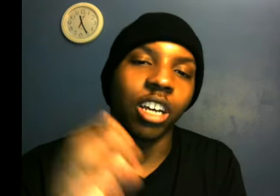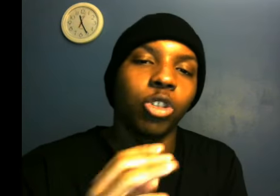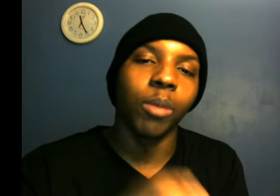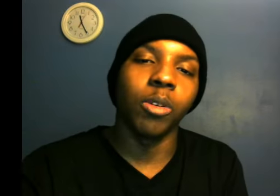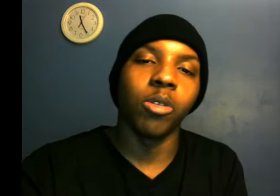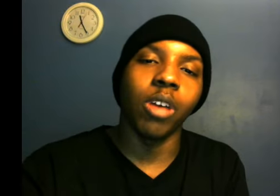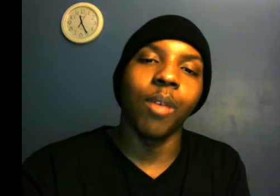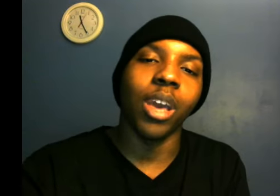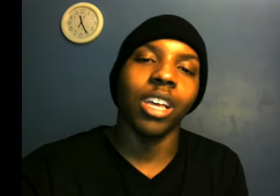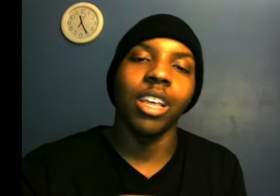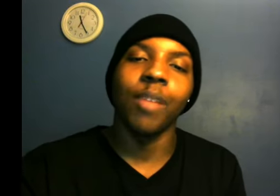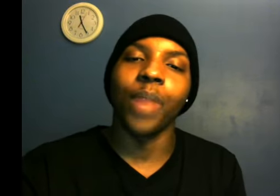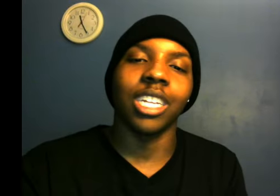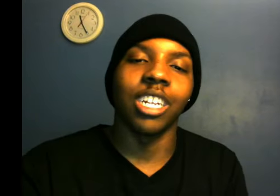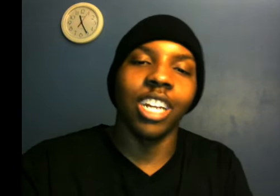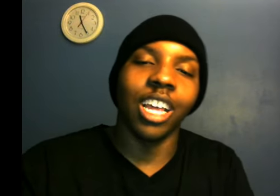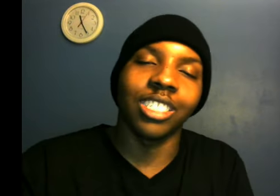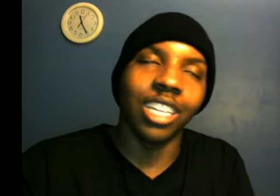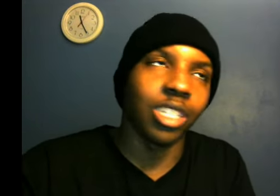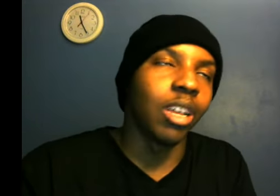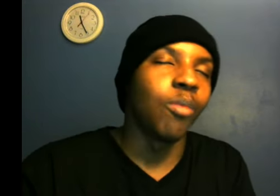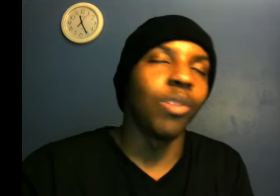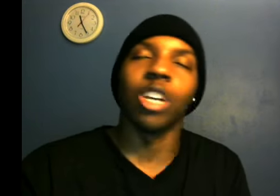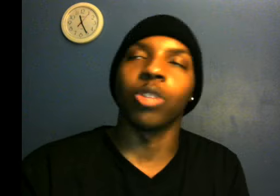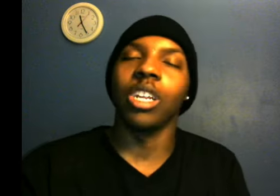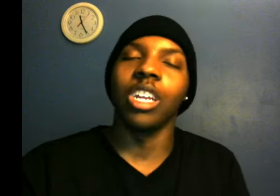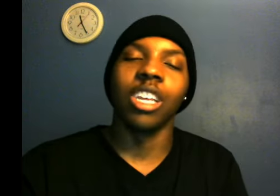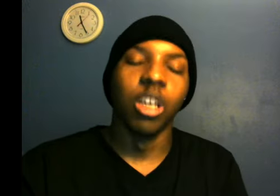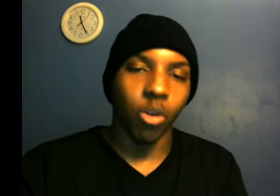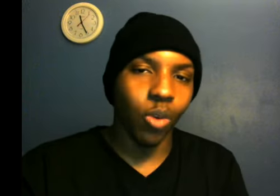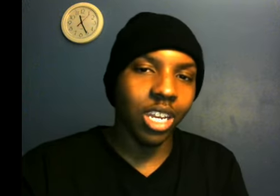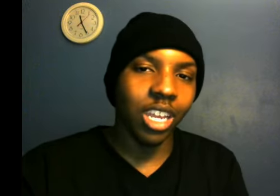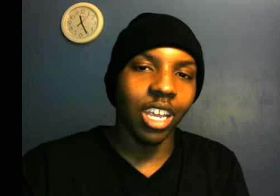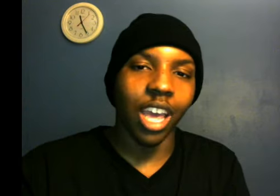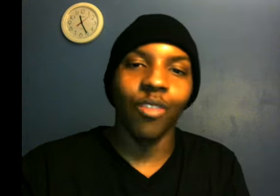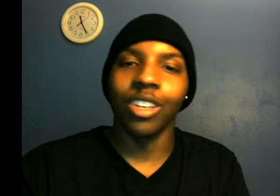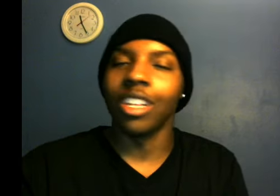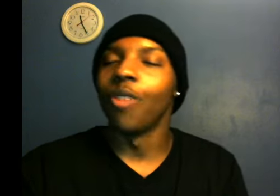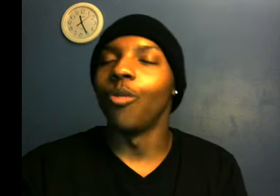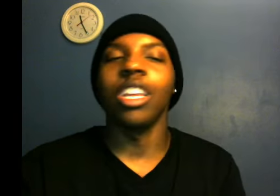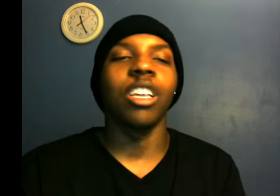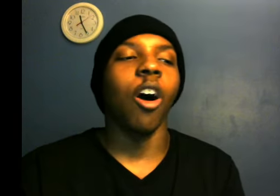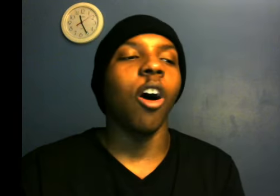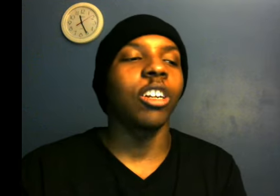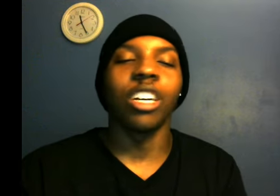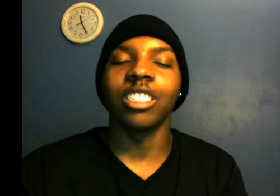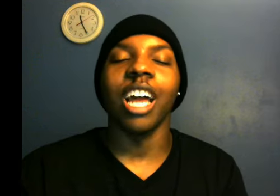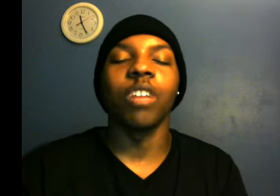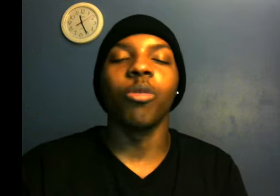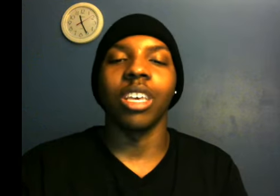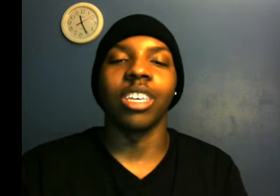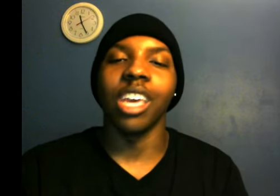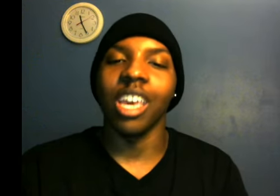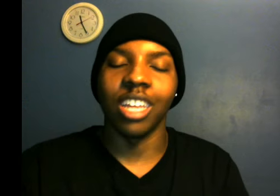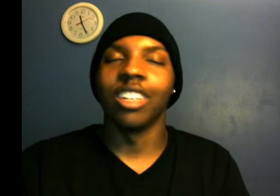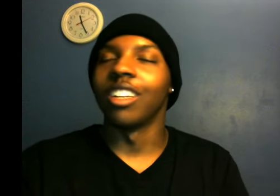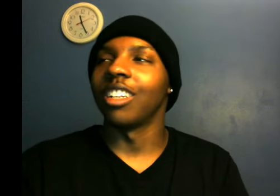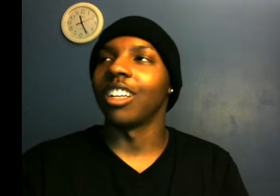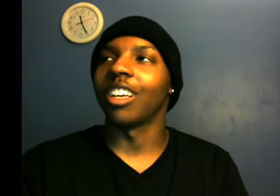contribute and make an impact in the next season. Because we need all the young talent we can get. Because